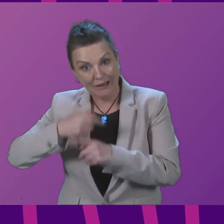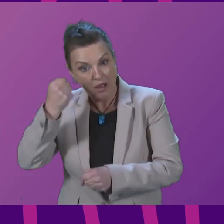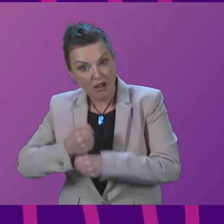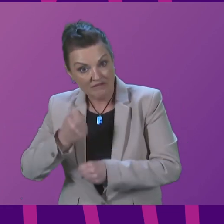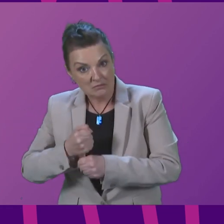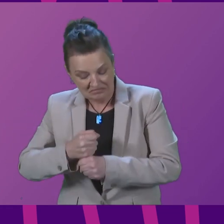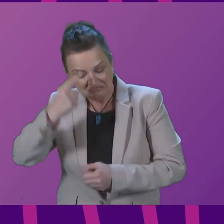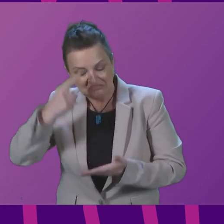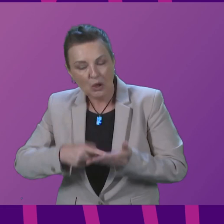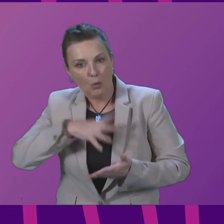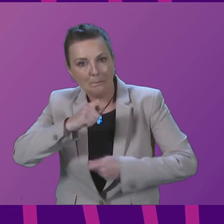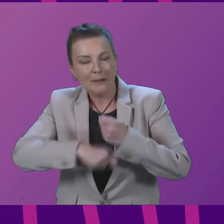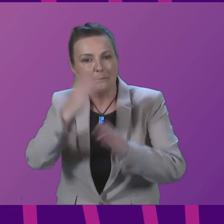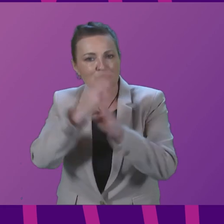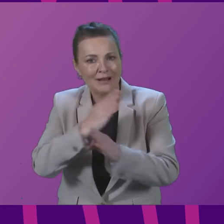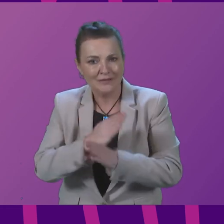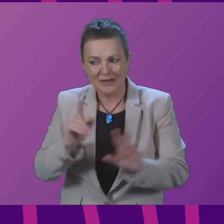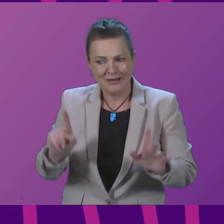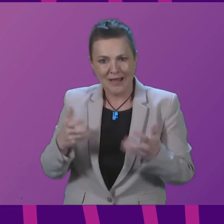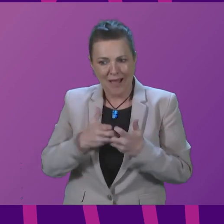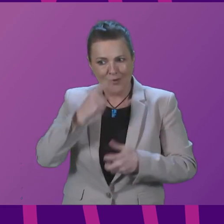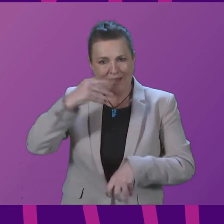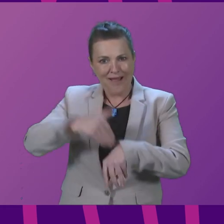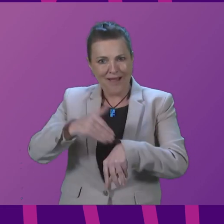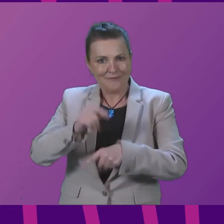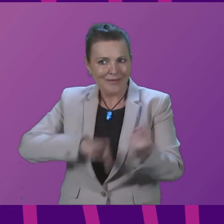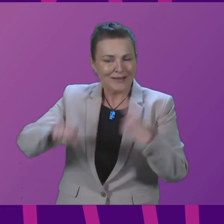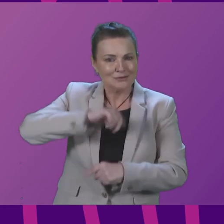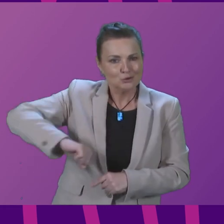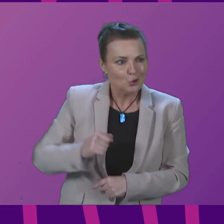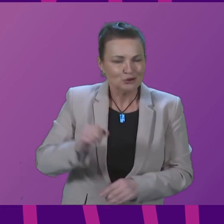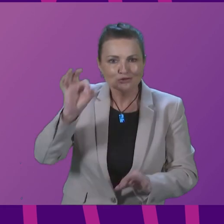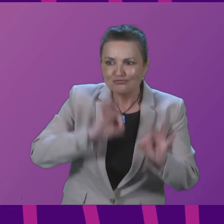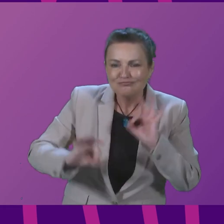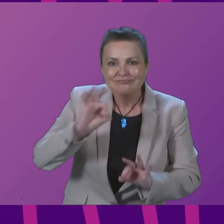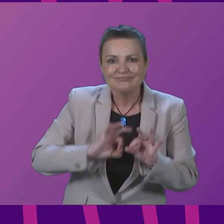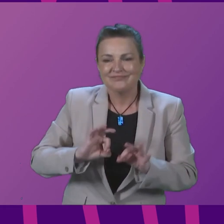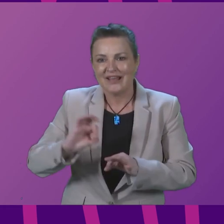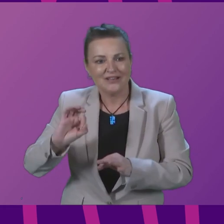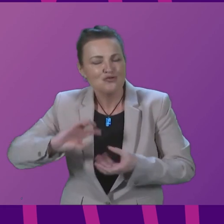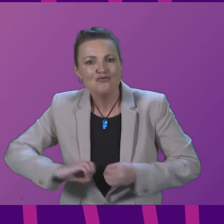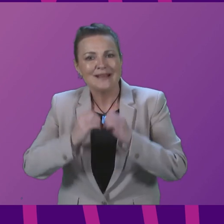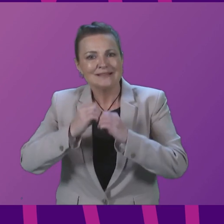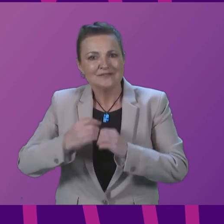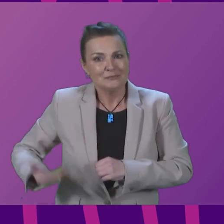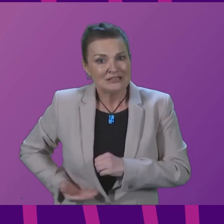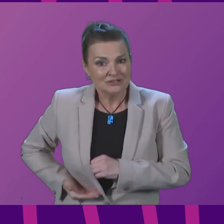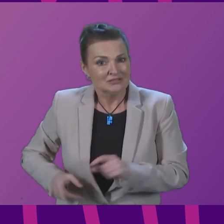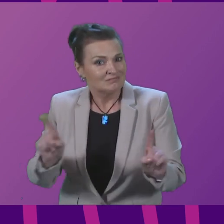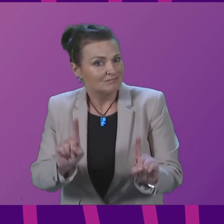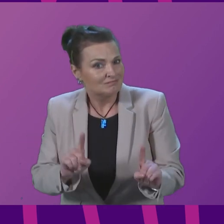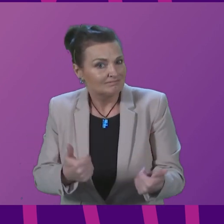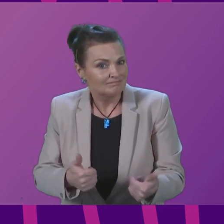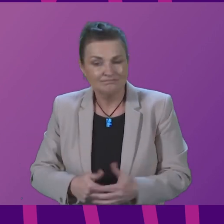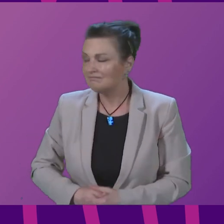the creative sector across Scotland and the growth of new Scottish talent. First Minister. The Scottish Government strongly opposes the